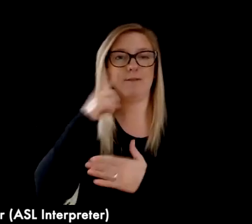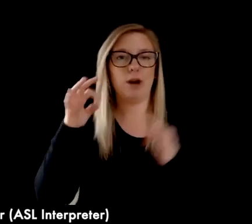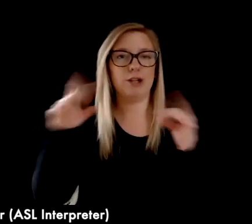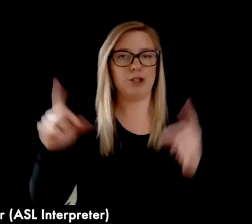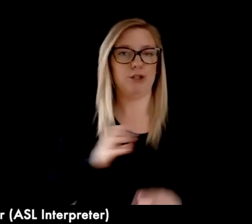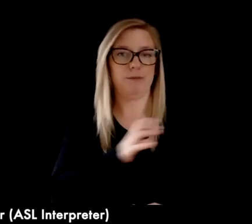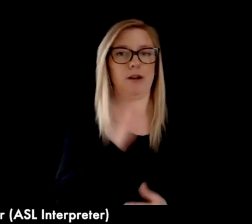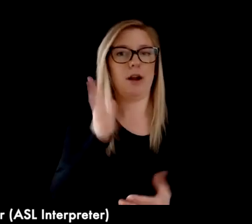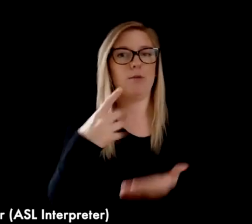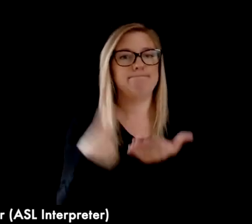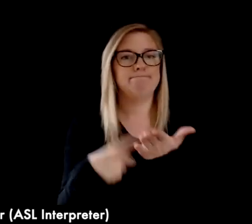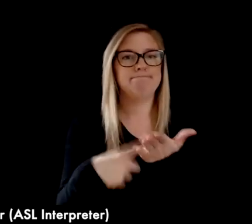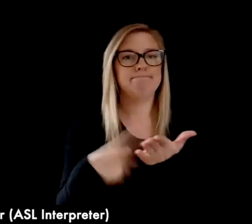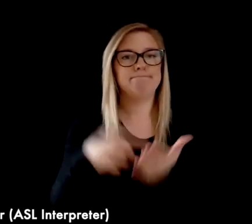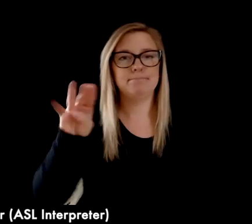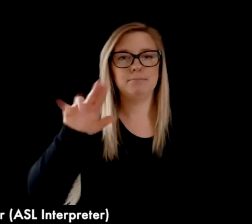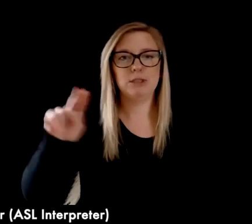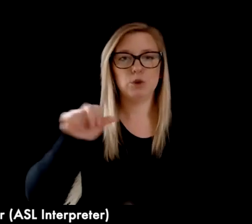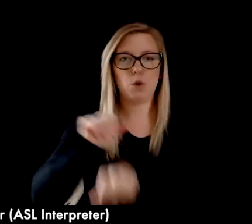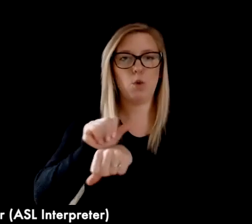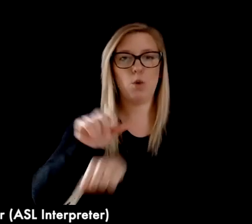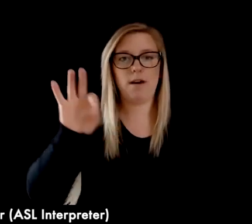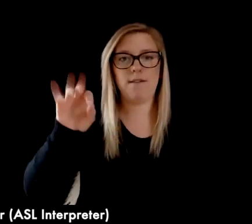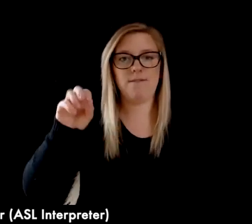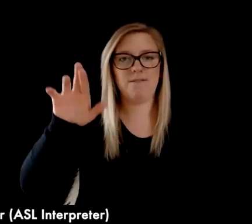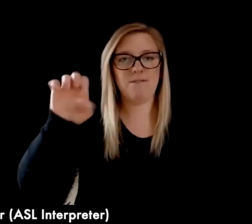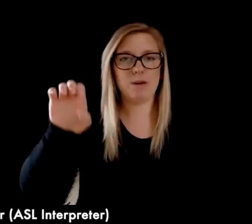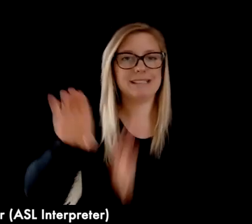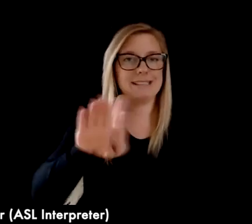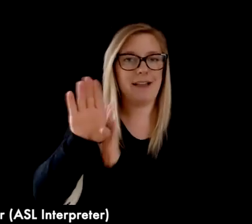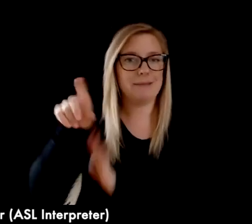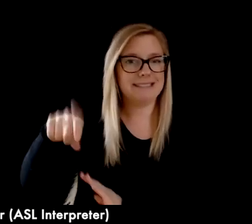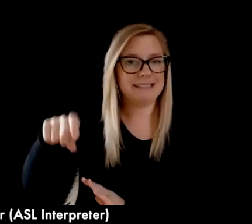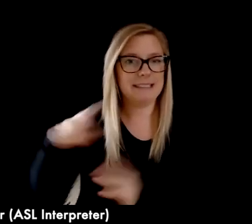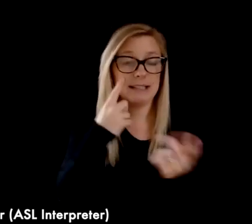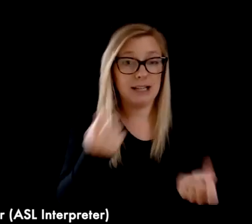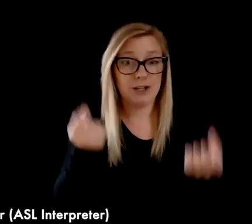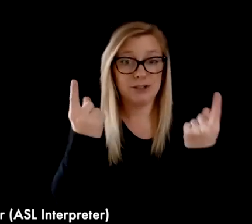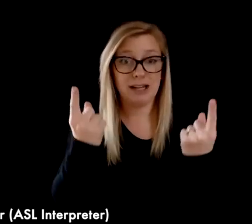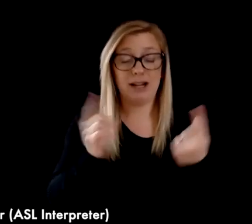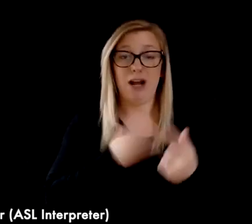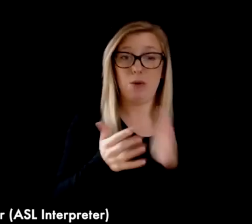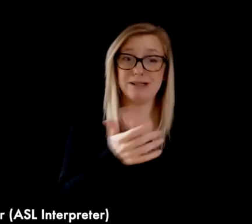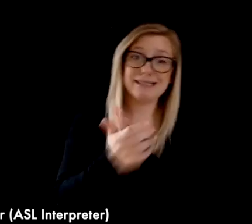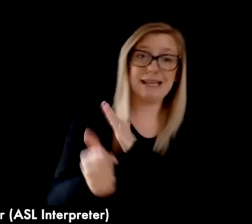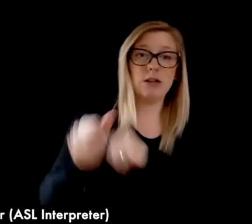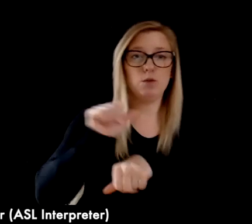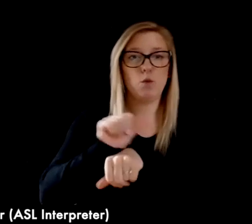development needs. Our education and skilled workforce is one of Minnesota's greatest